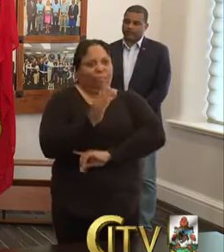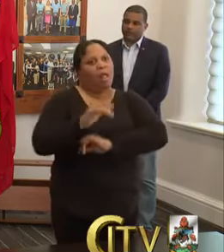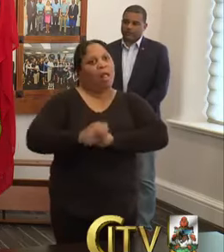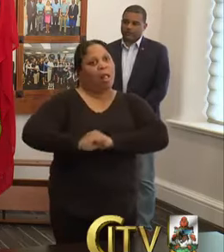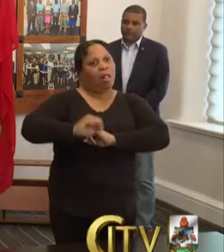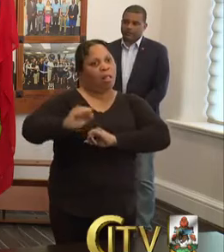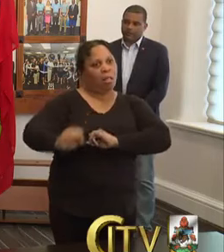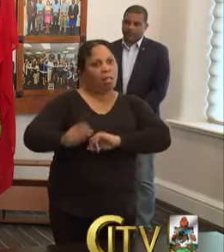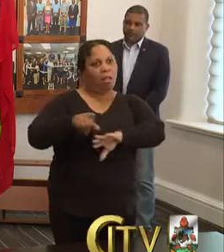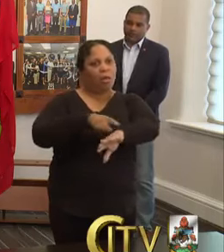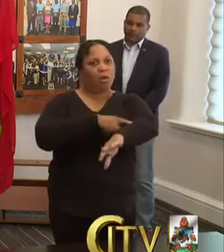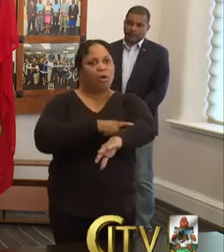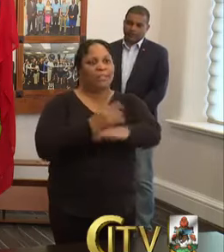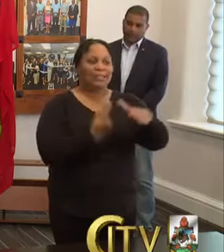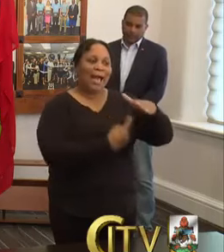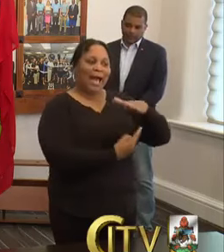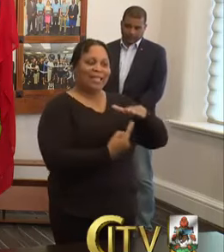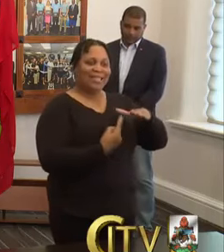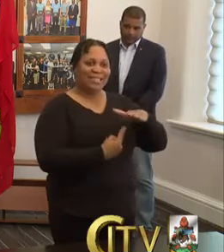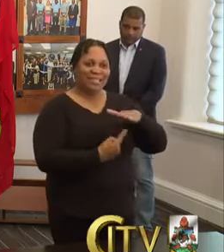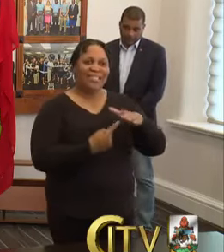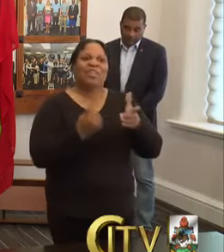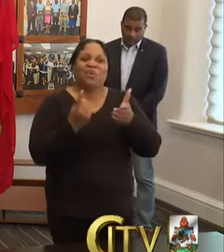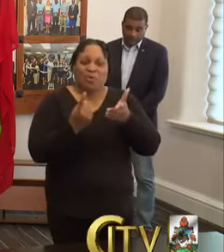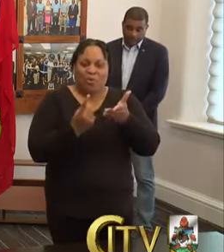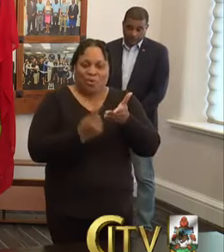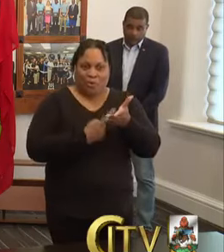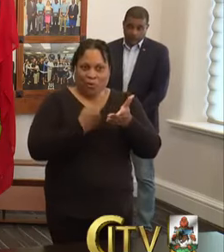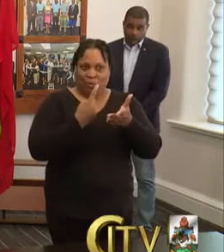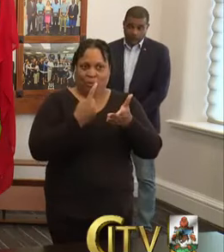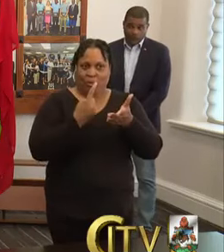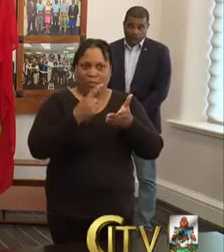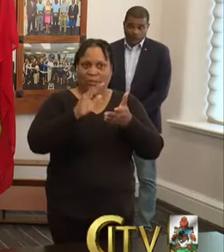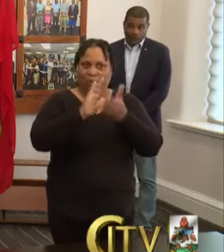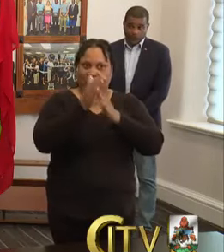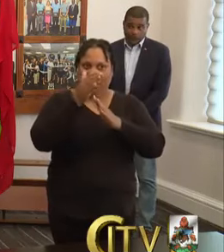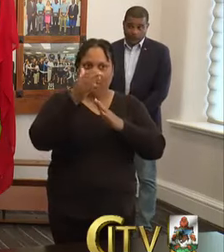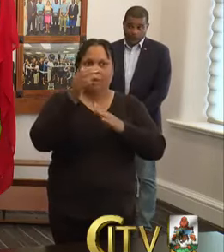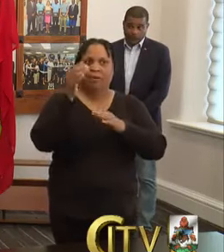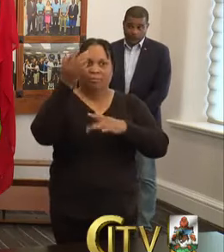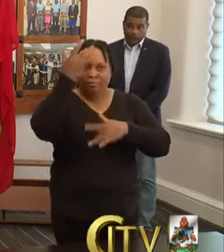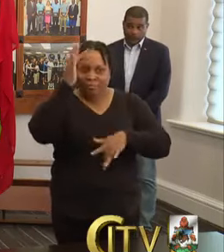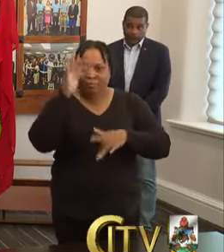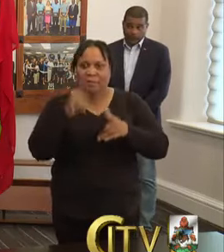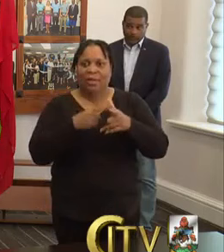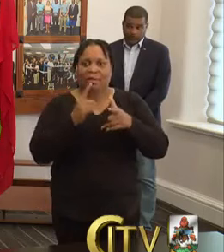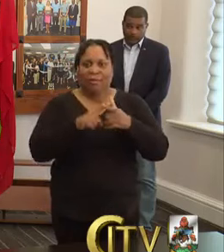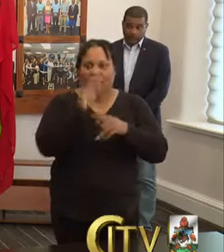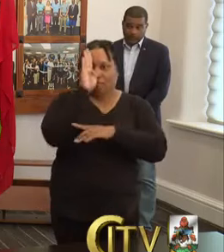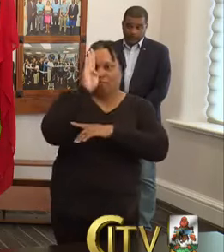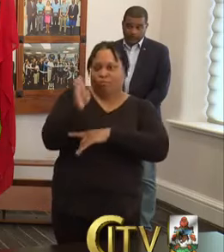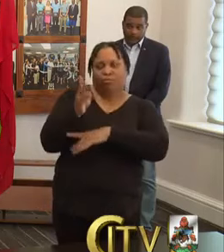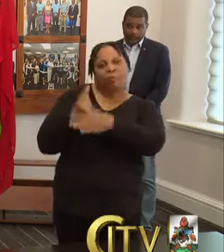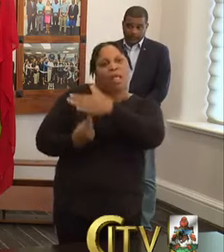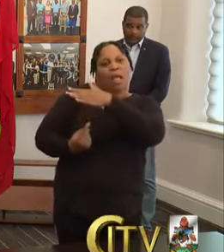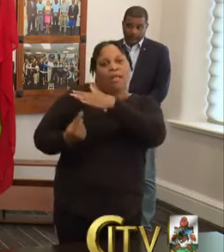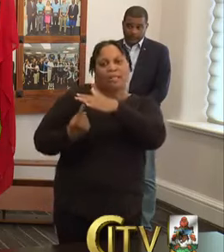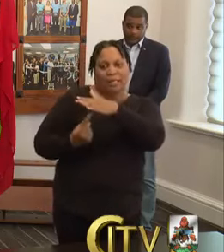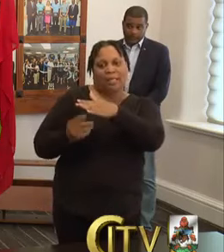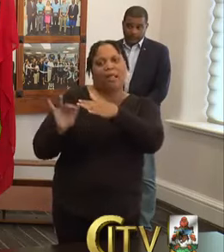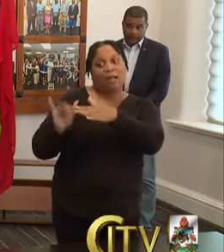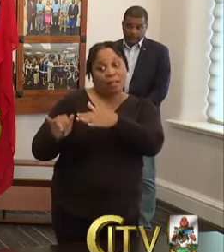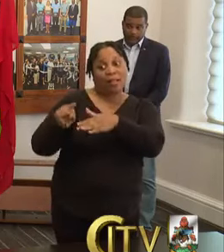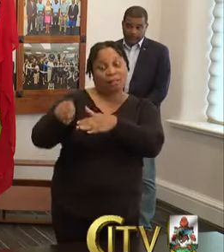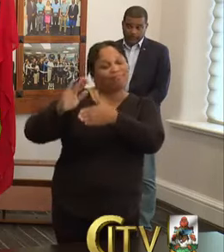is when the quarantine, sorry, the isolation period. Because once a person becomes symptomatic and they test positive, then they go into isolation. And that's when the isolation period